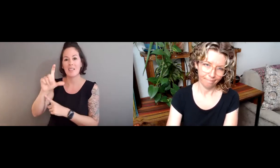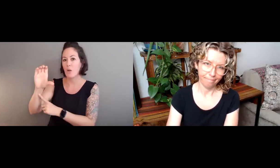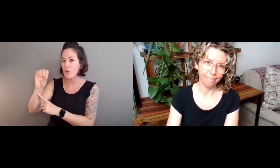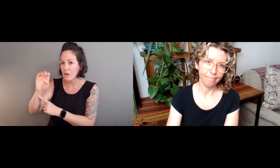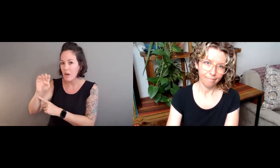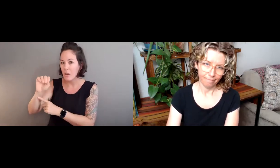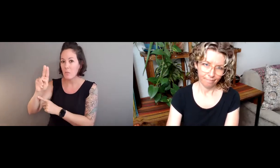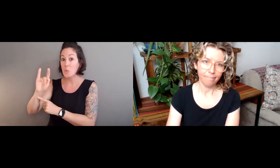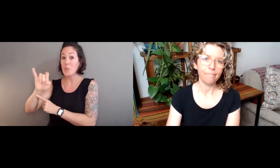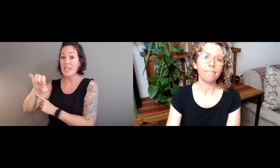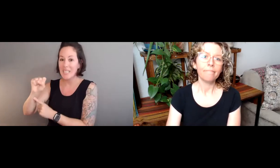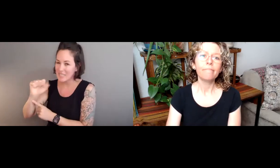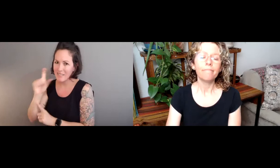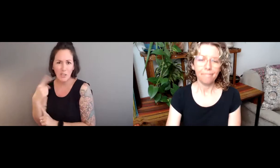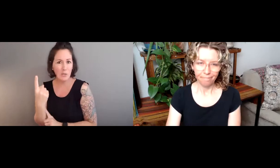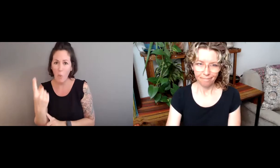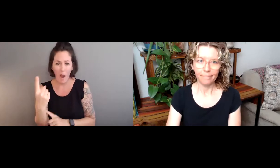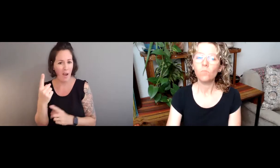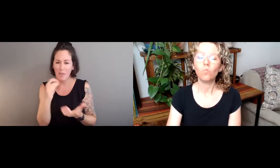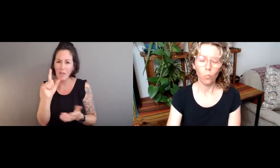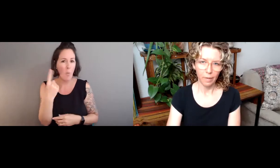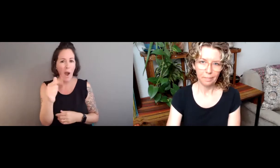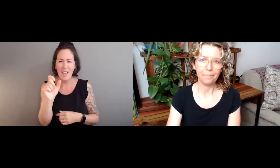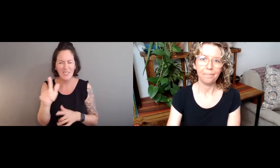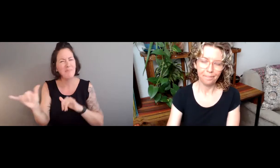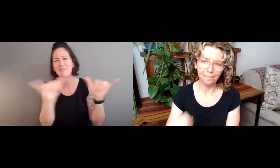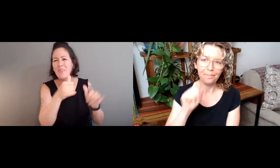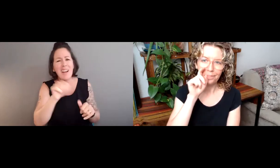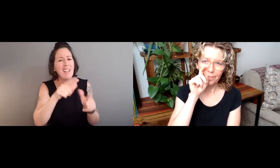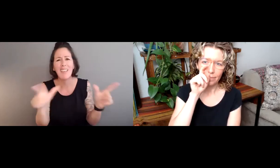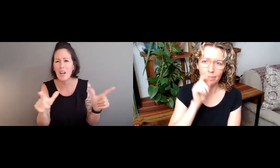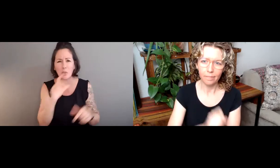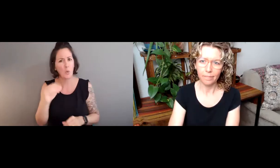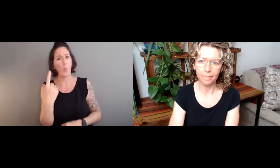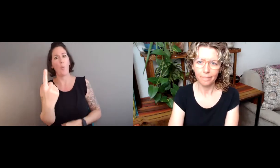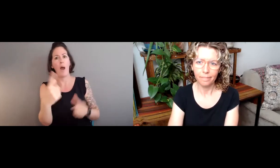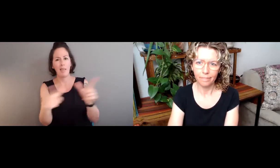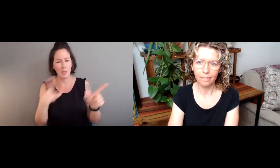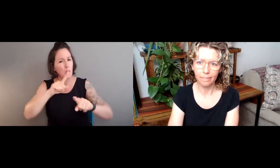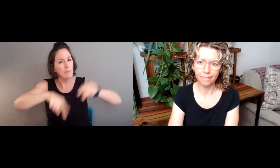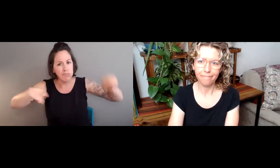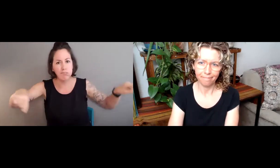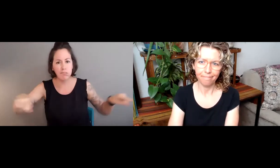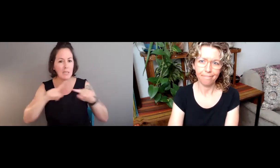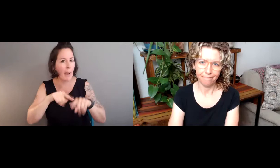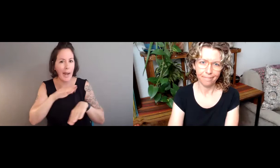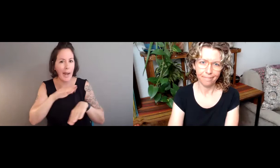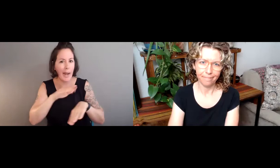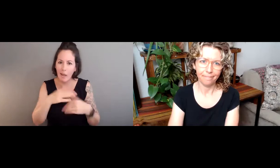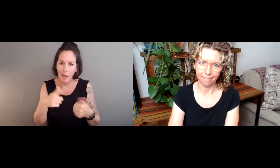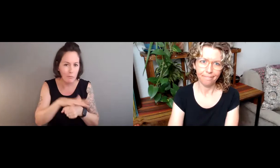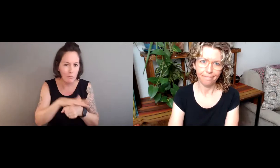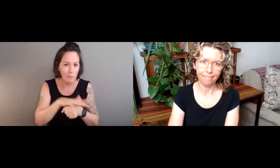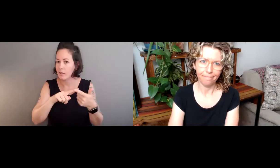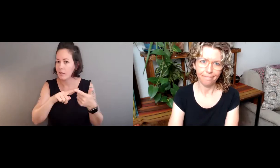And notice in my presentation, I talked about ASL communities. Because there's not a singular language